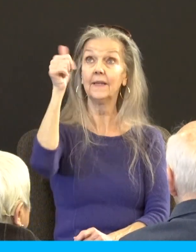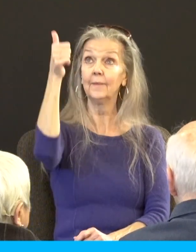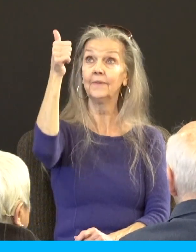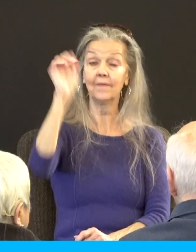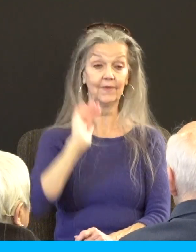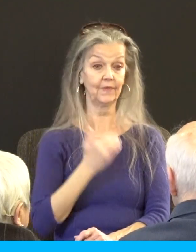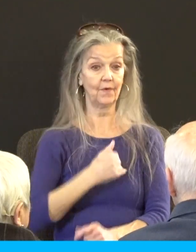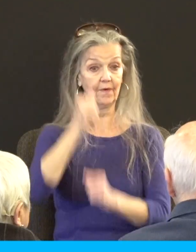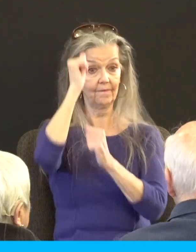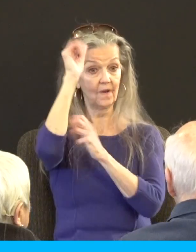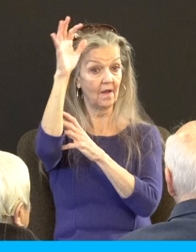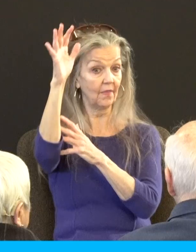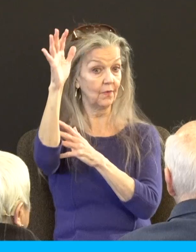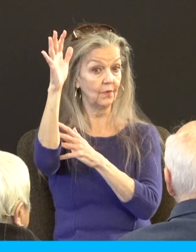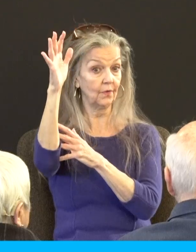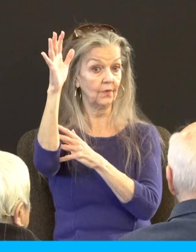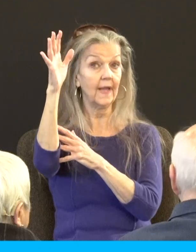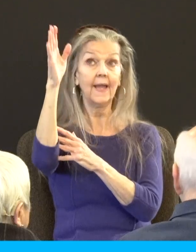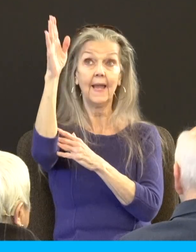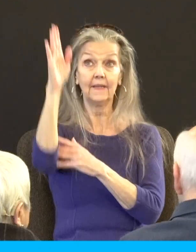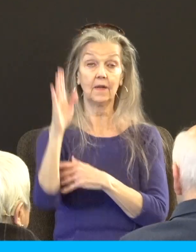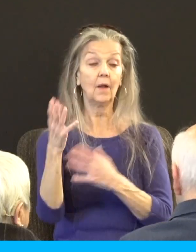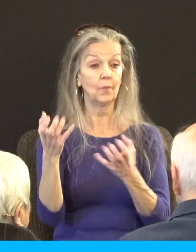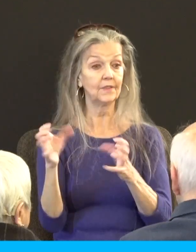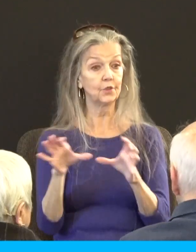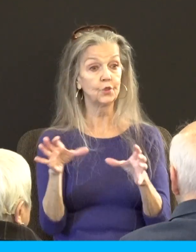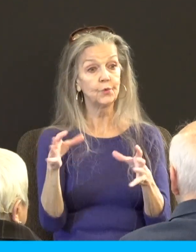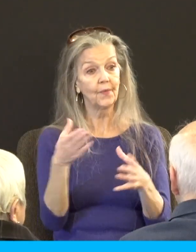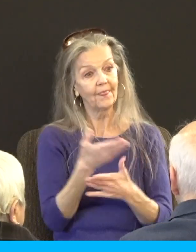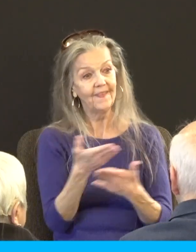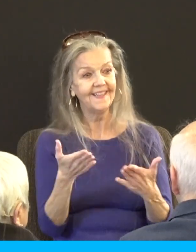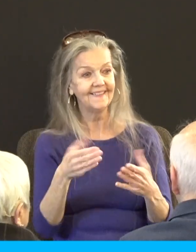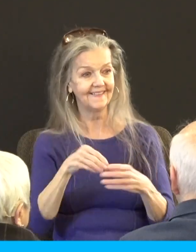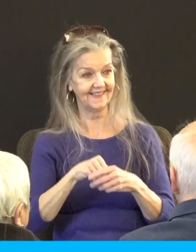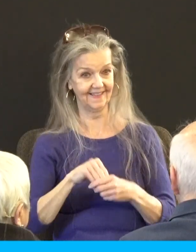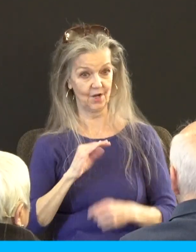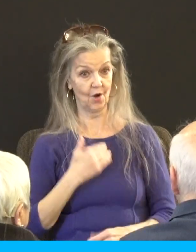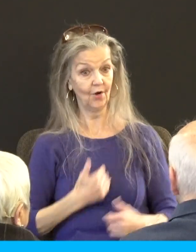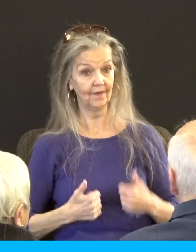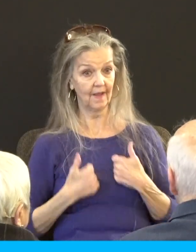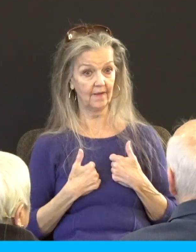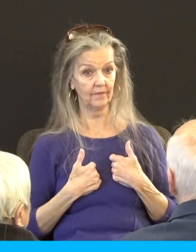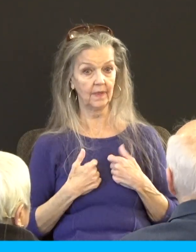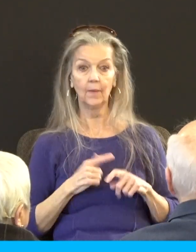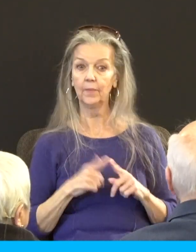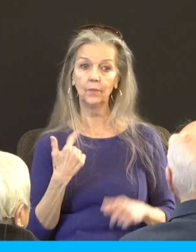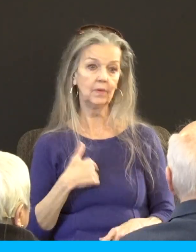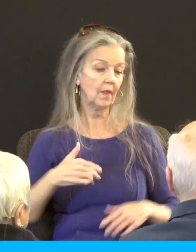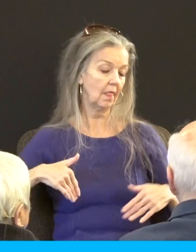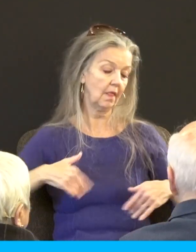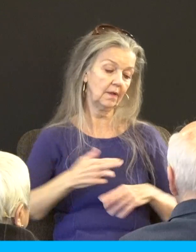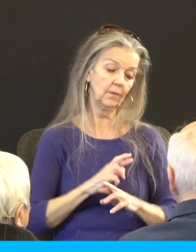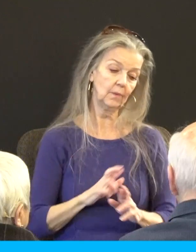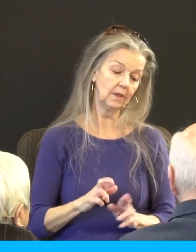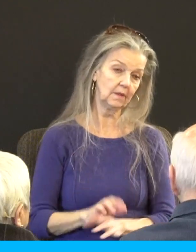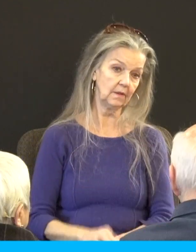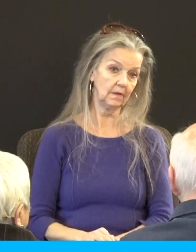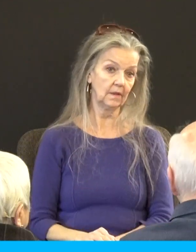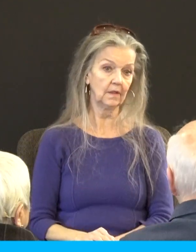for. We'll get into that a little more as we work our way through here. So, out of much affliction, I wrote